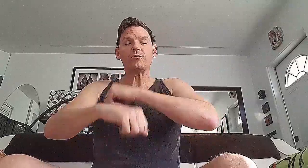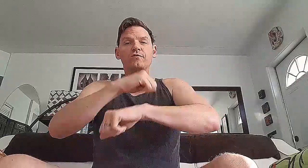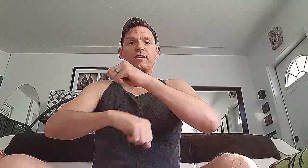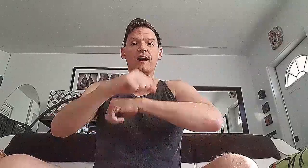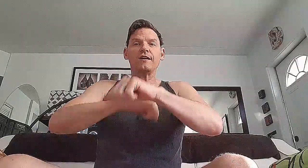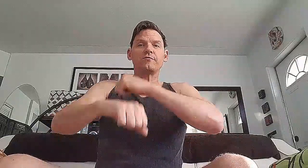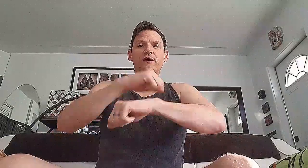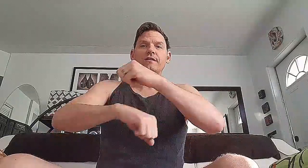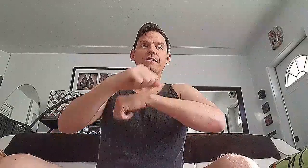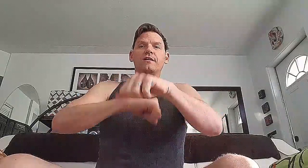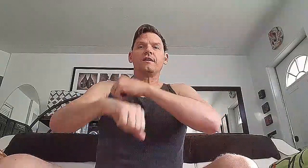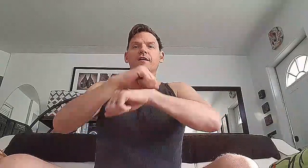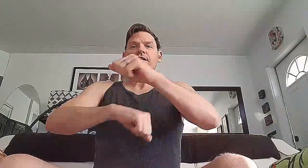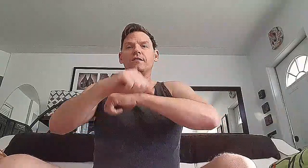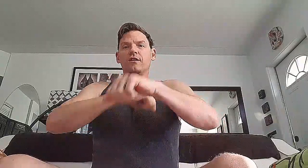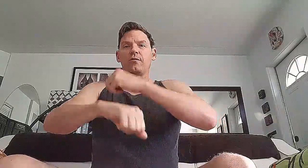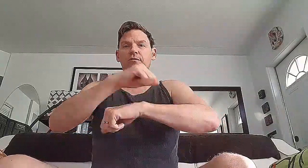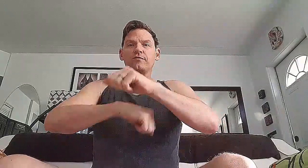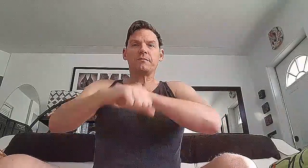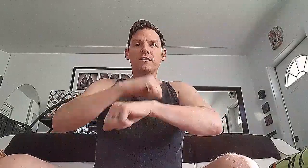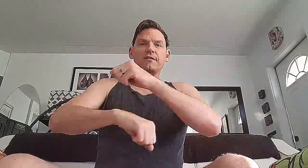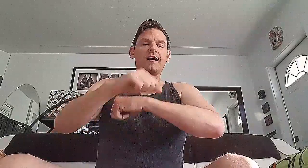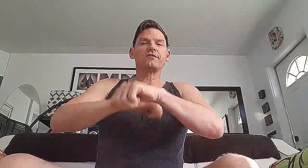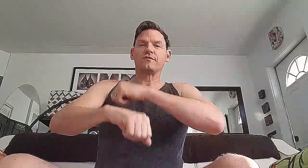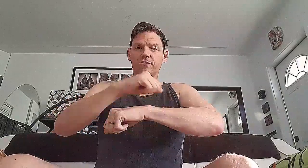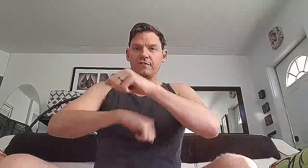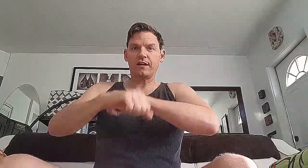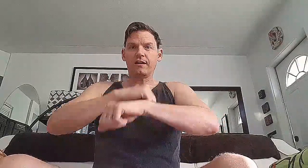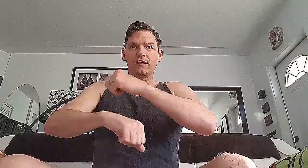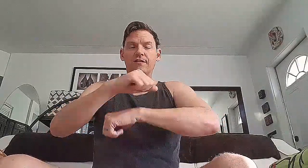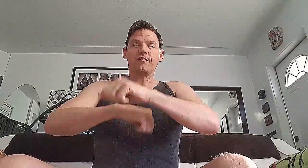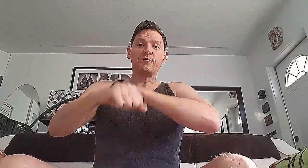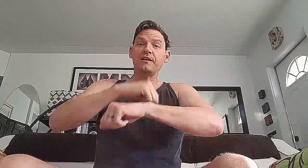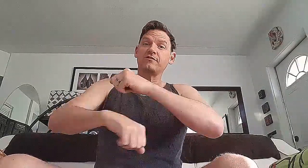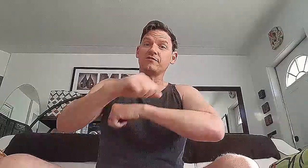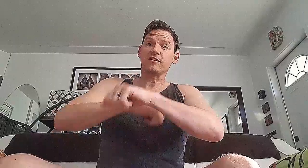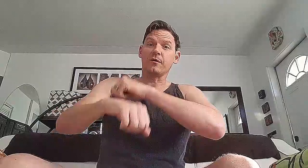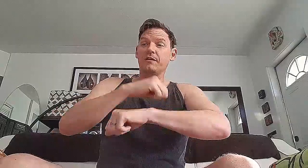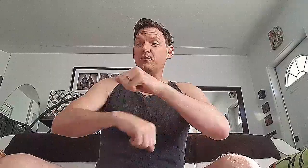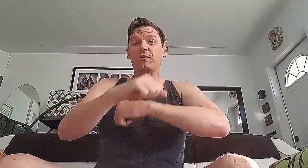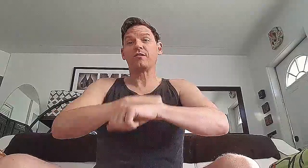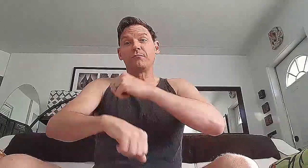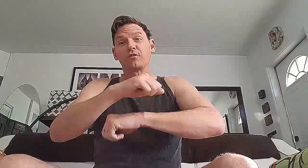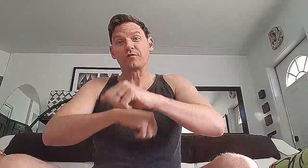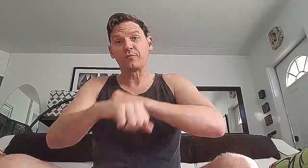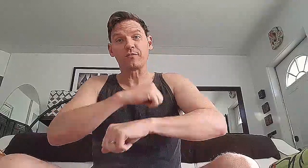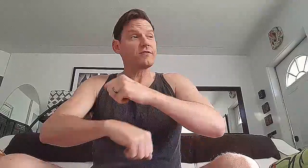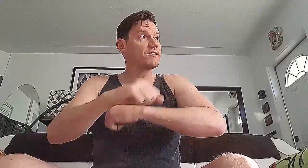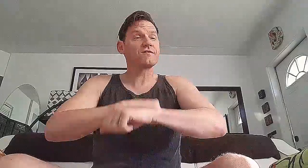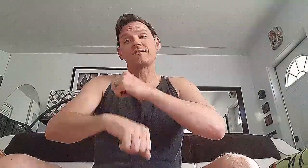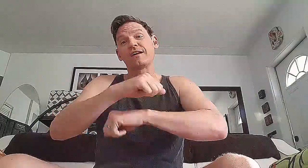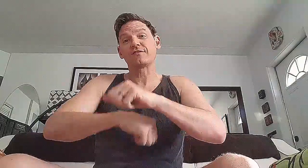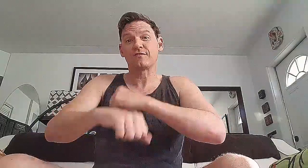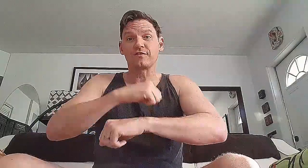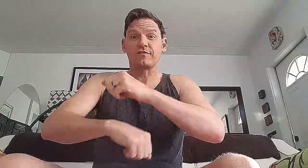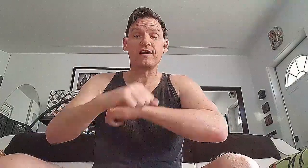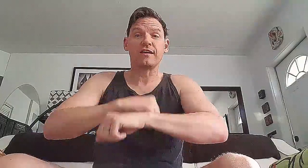Always stay hydrated. You know, there's many doctors that say they have patients that come in. And one of the most important things is actually just staying